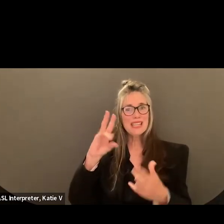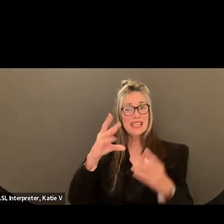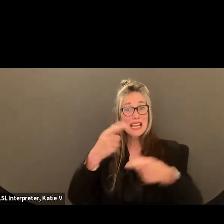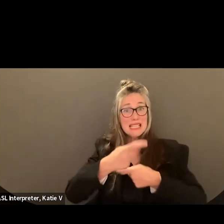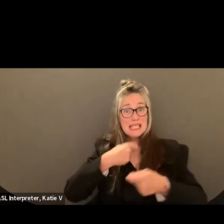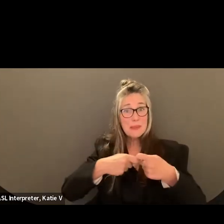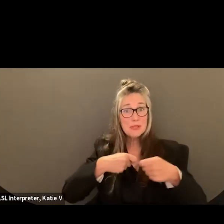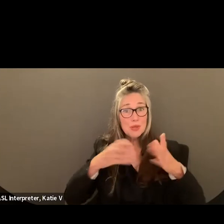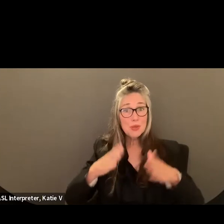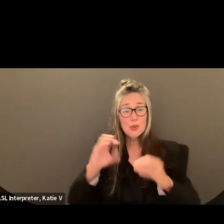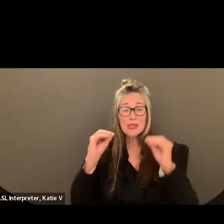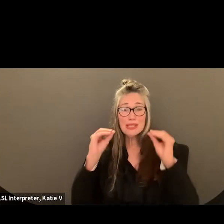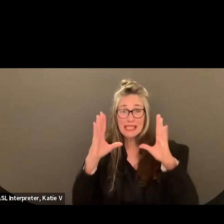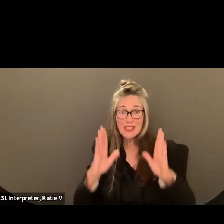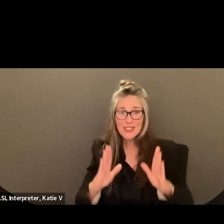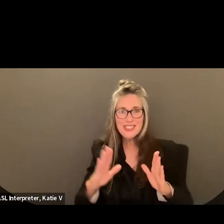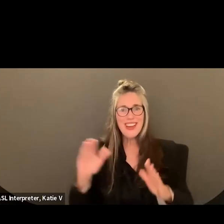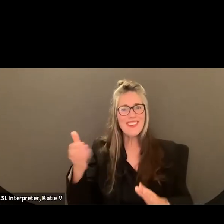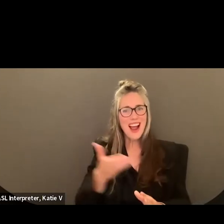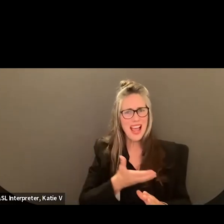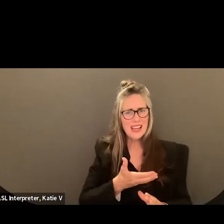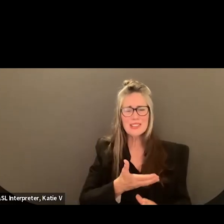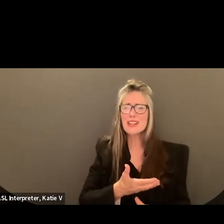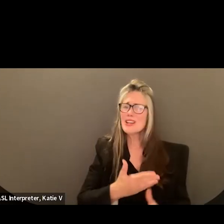really hard to fill our vacancies.